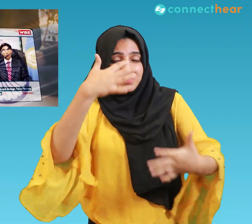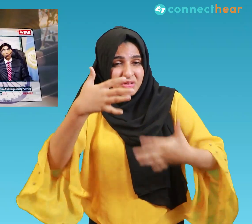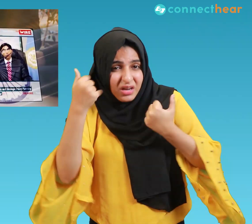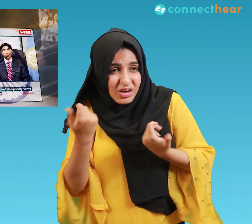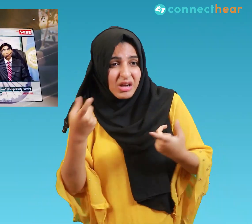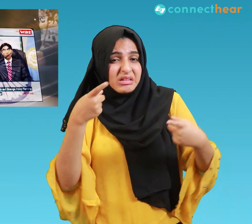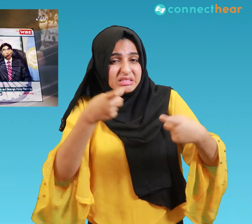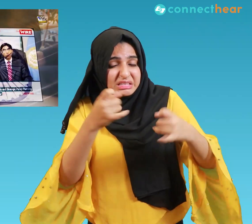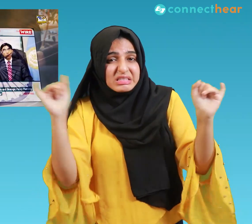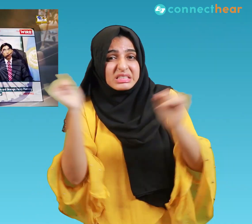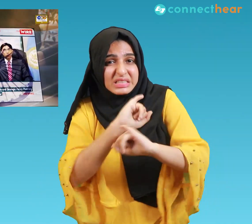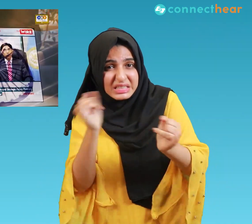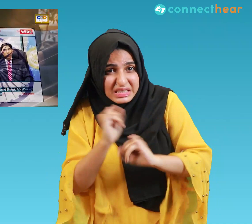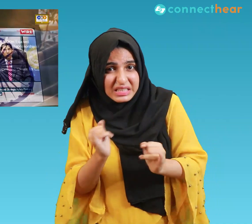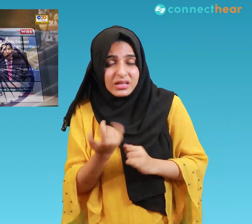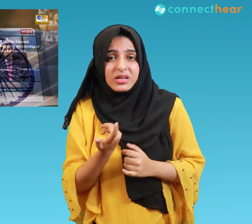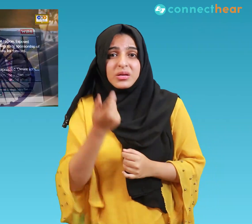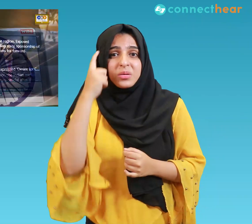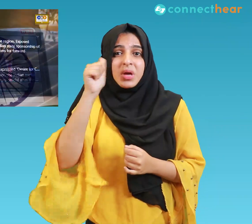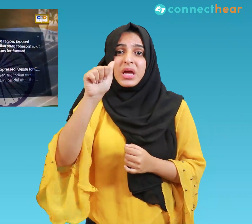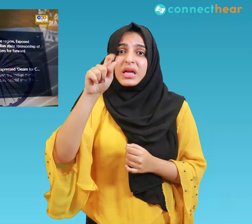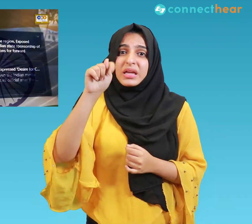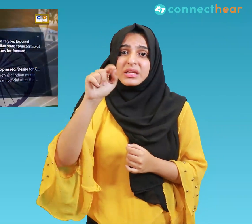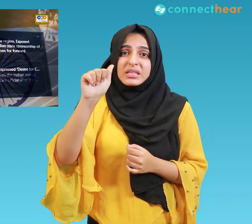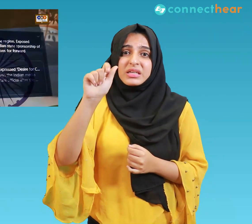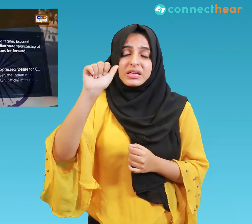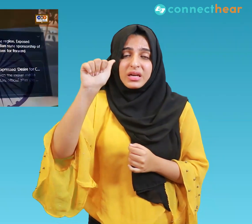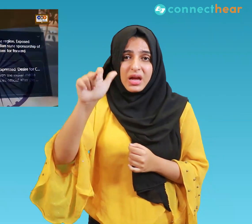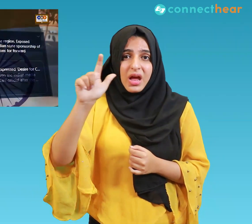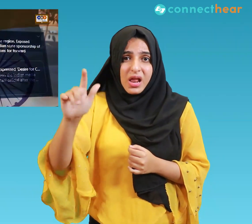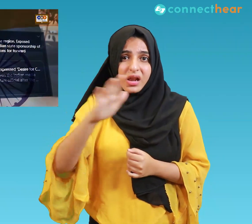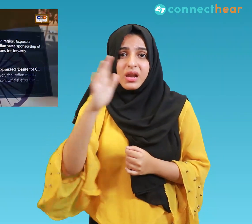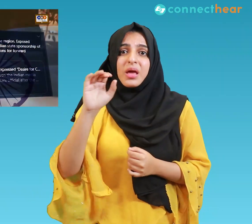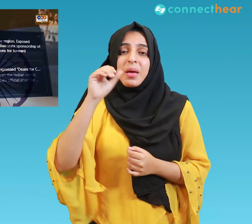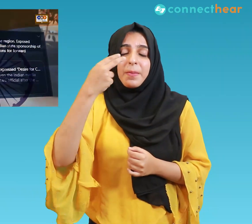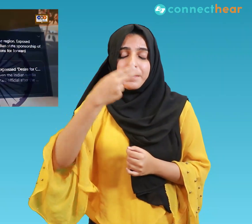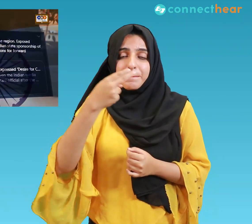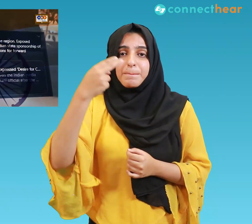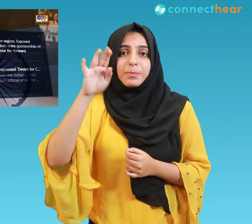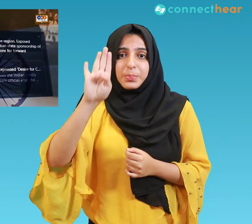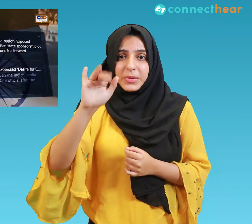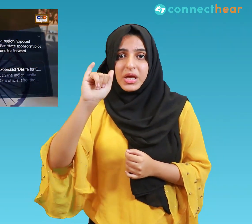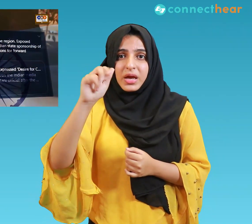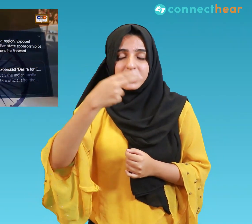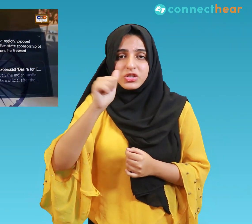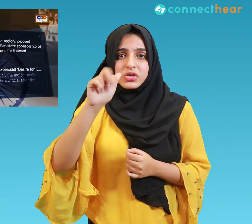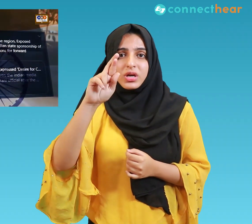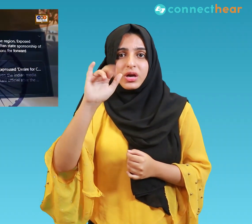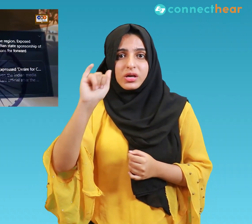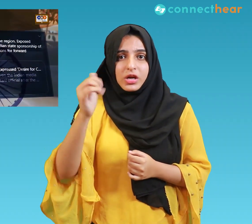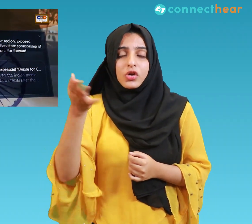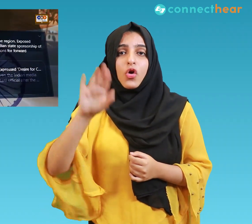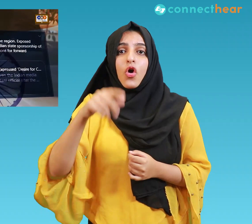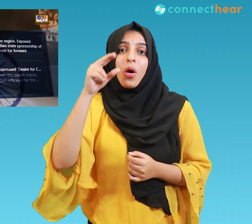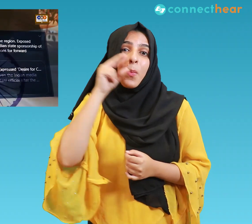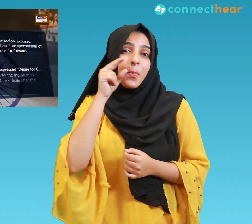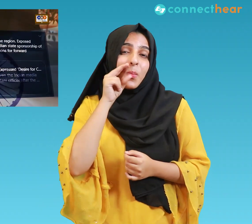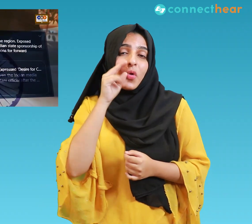Atal Bihari and former President Parvez Musharraf in Islamabad